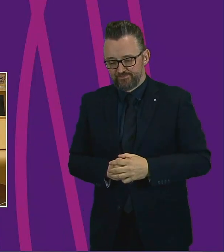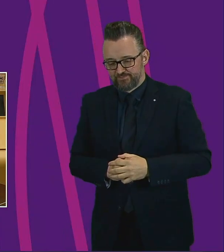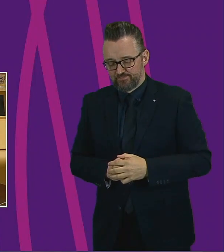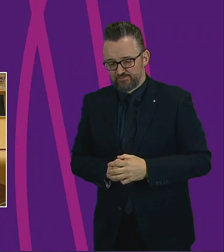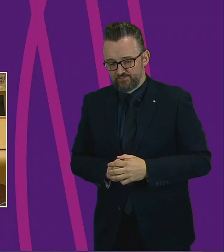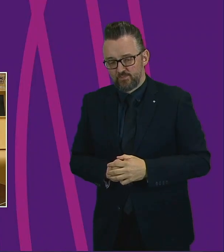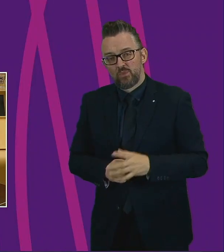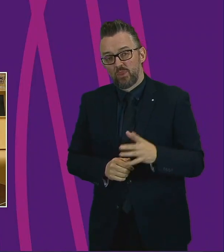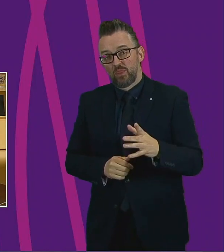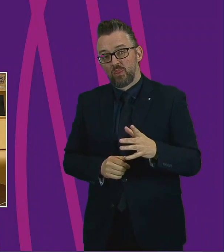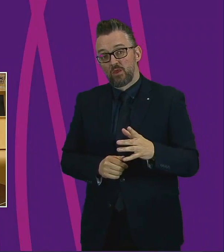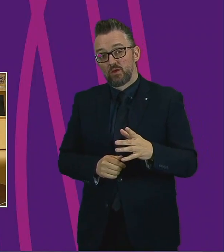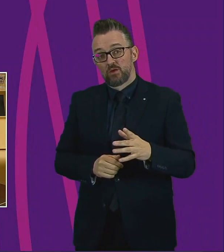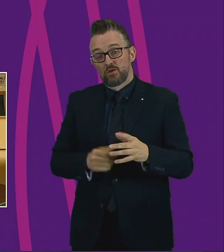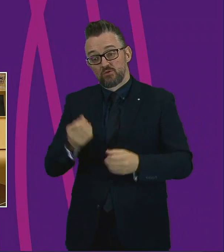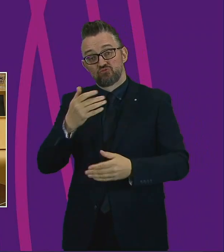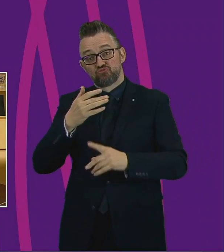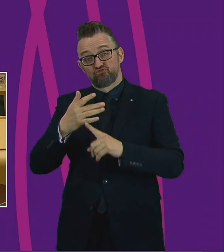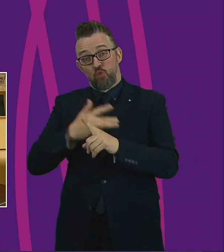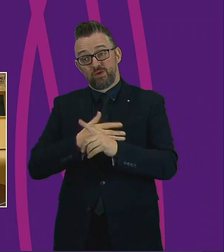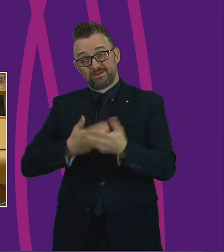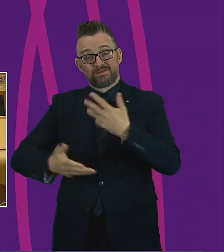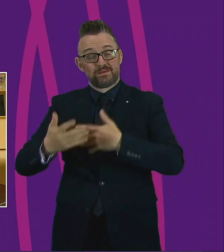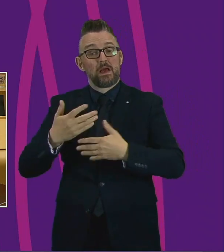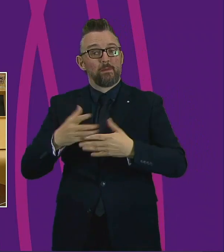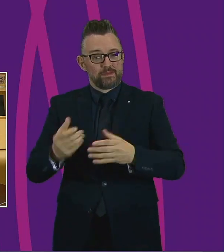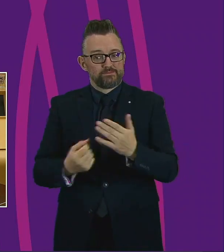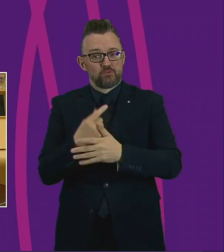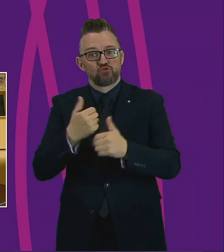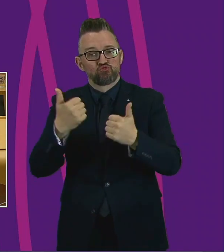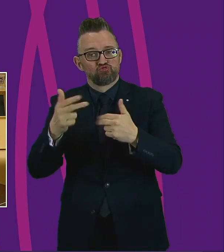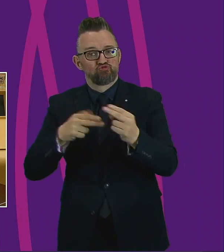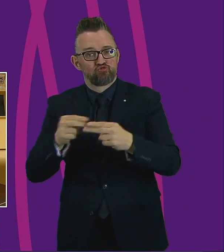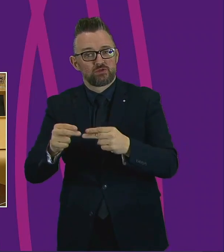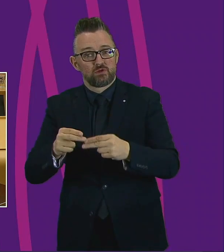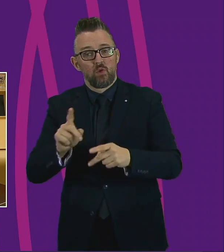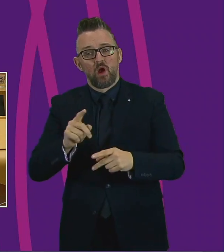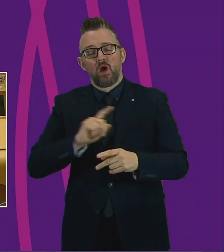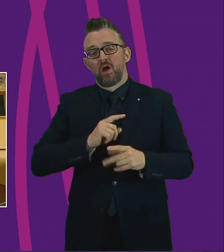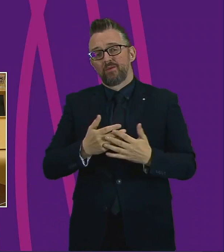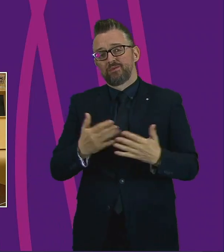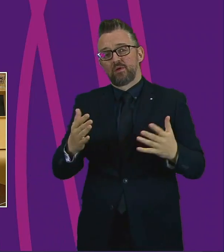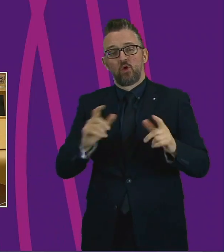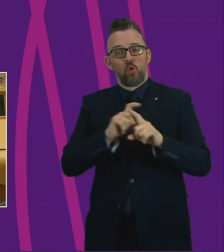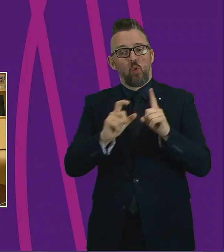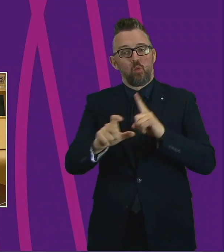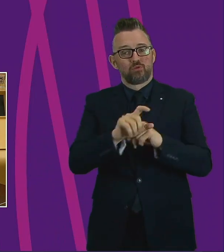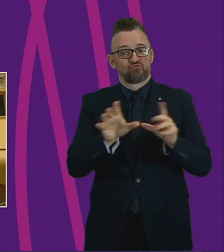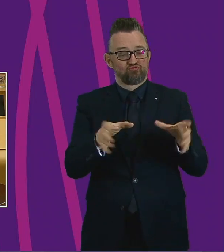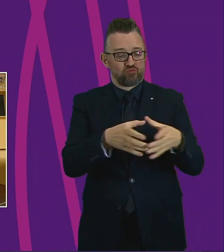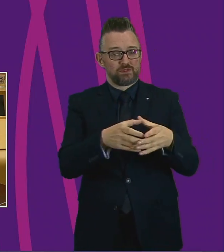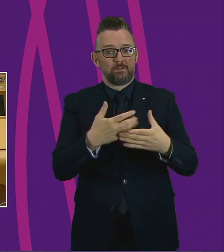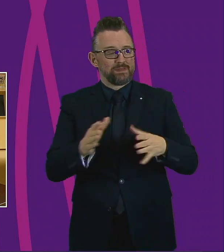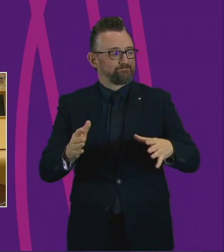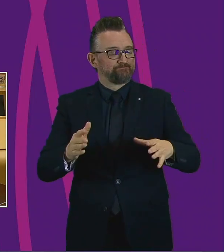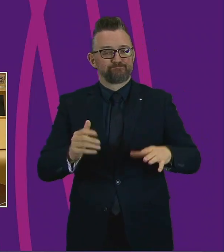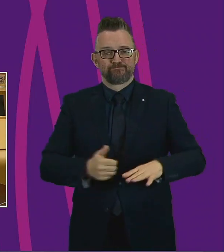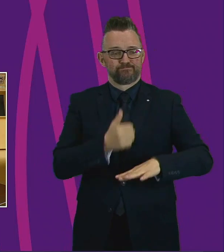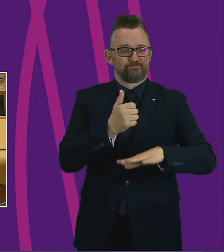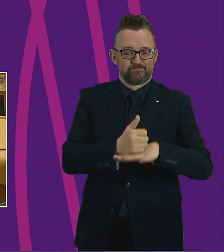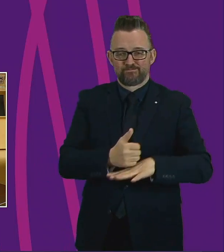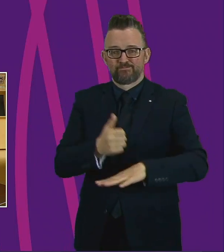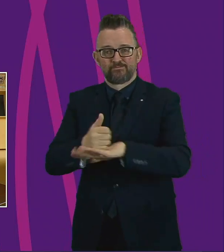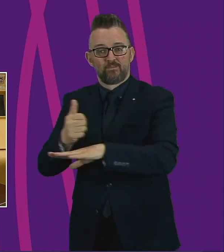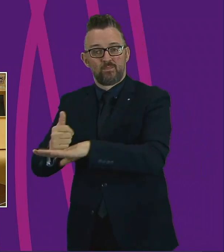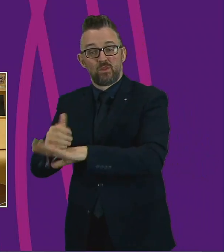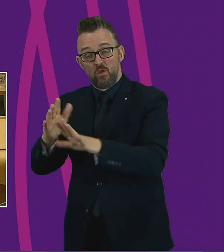There have been good news stories throughout the crisis and it has been quite remarkable how numerous community groups across the country have stepped in. In